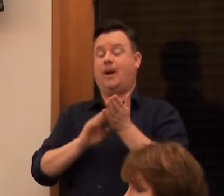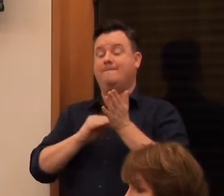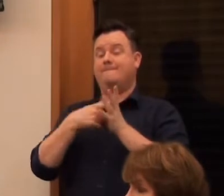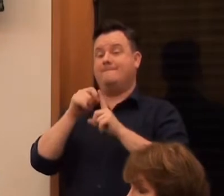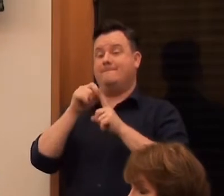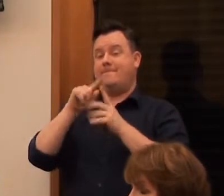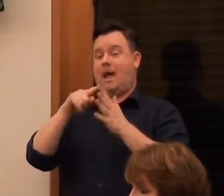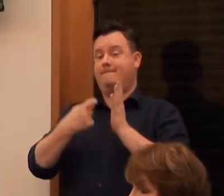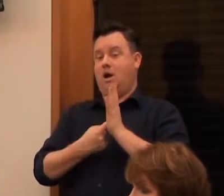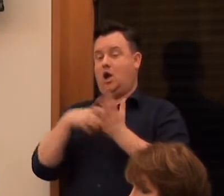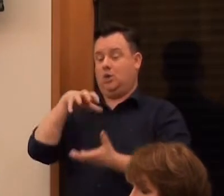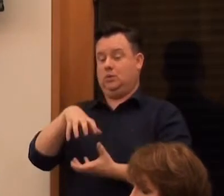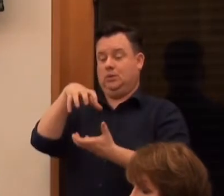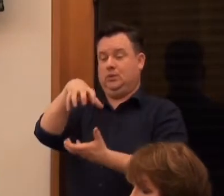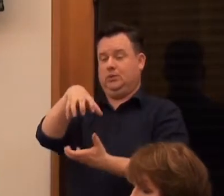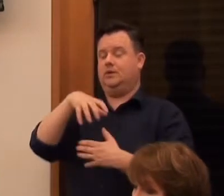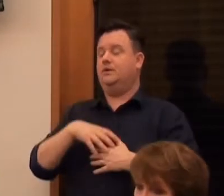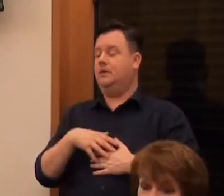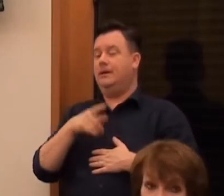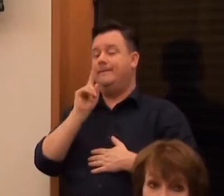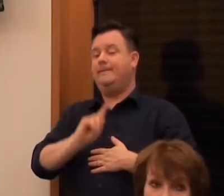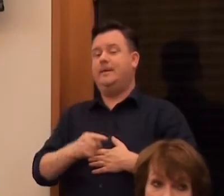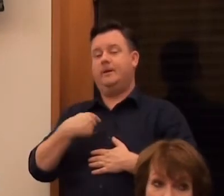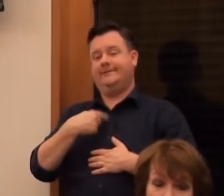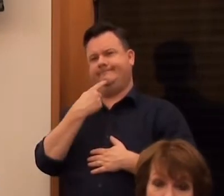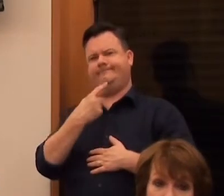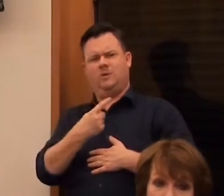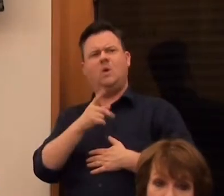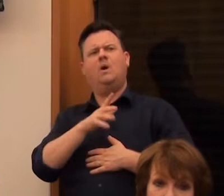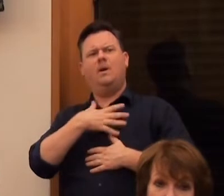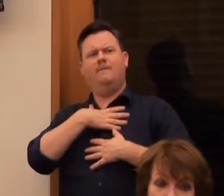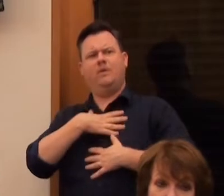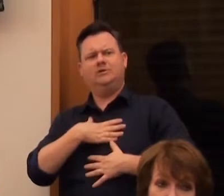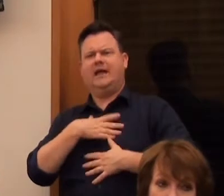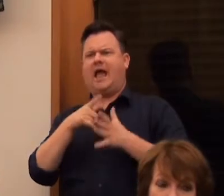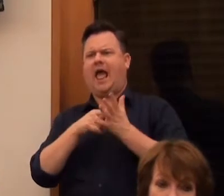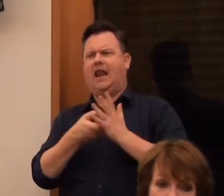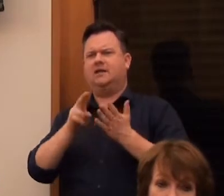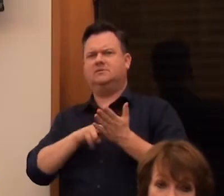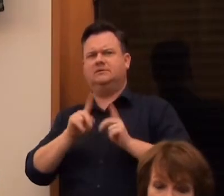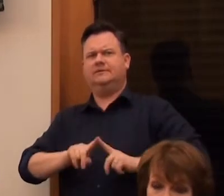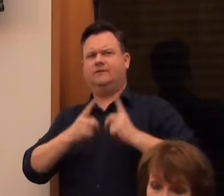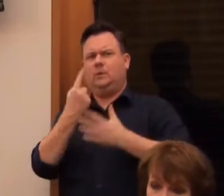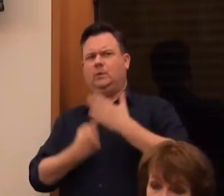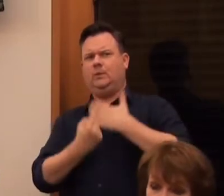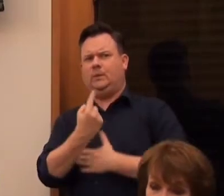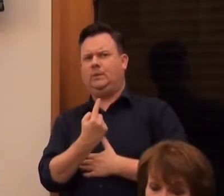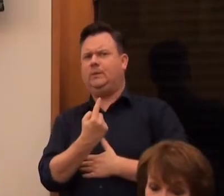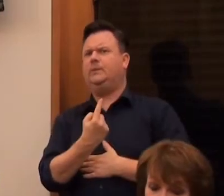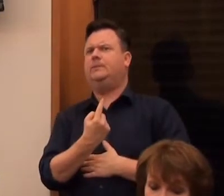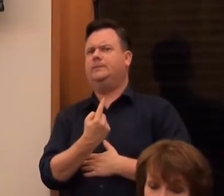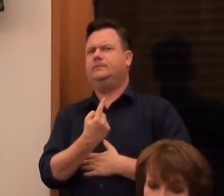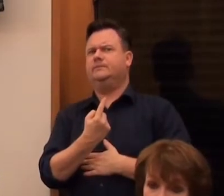people would remark how different Alison's body was. And how unique and